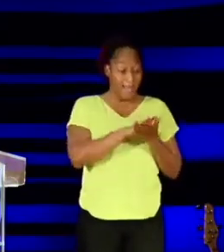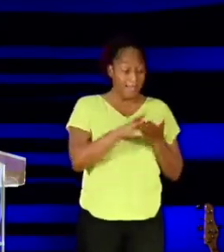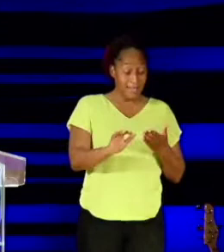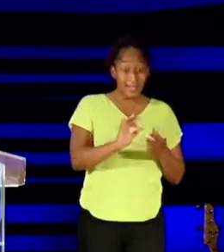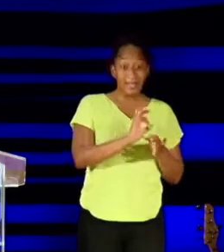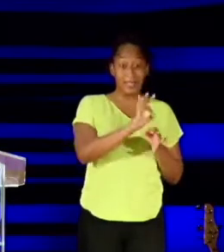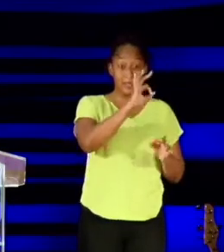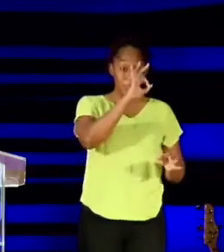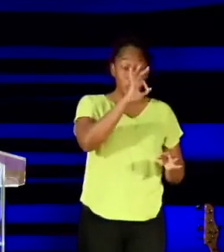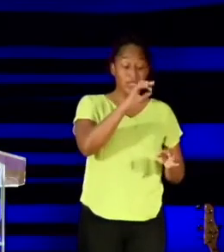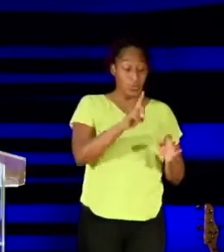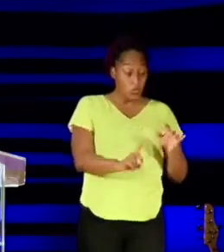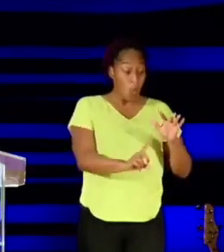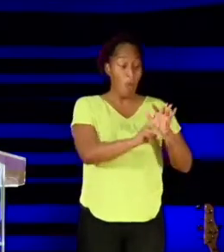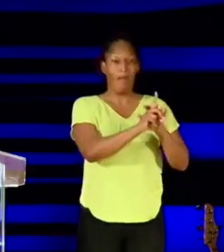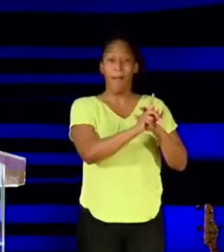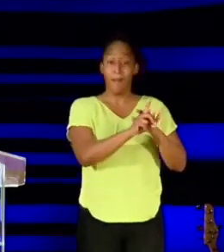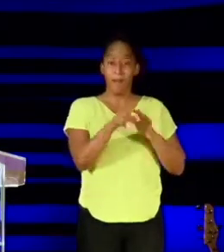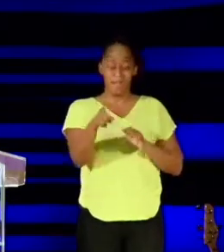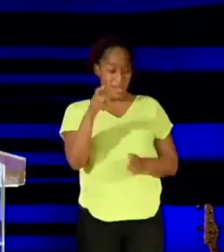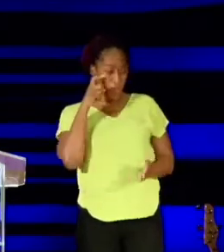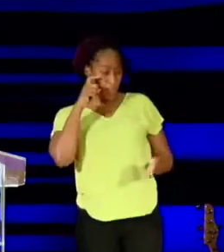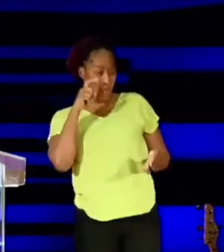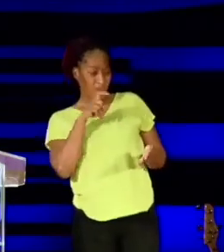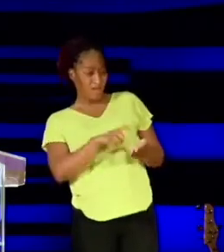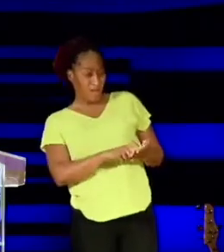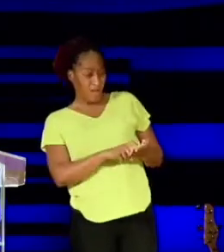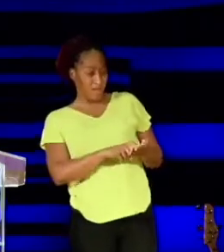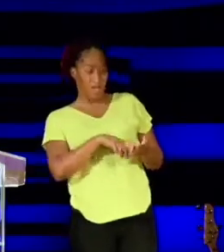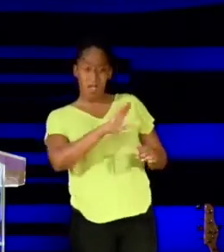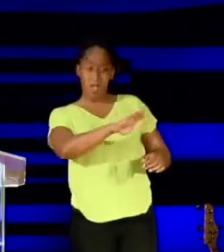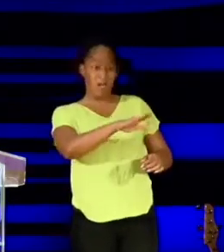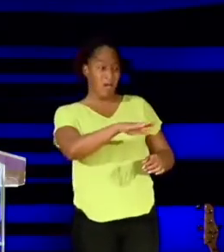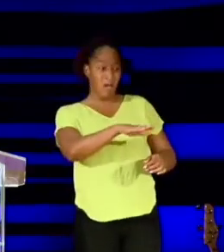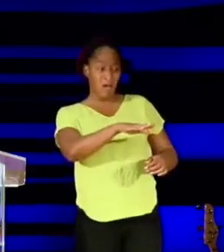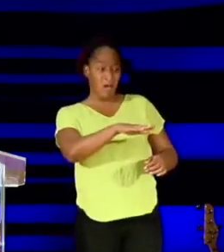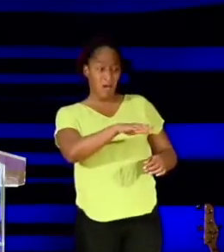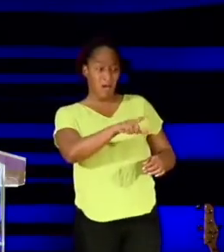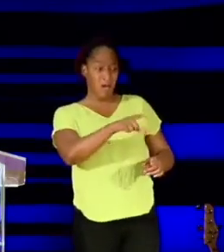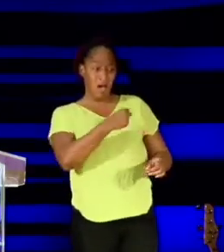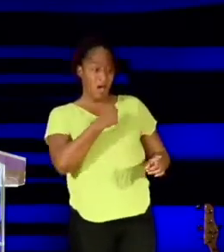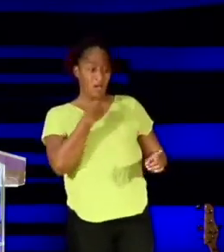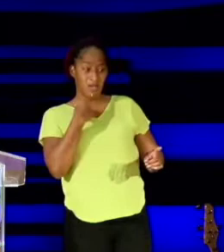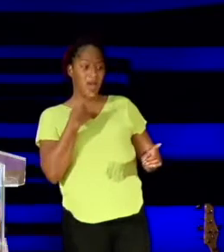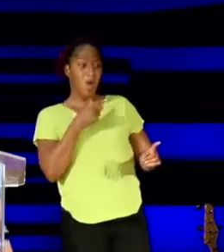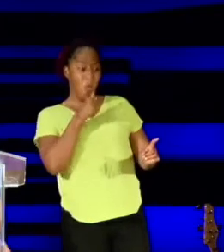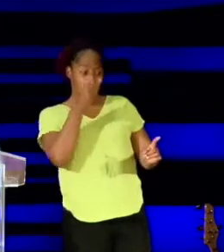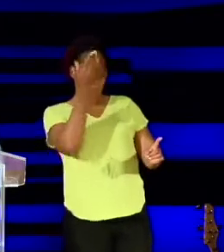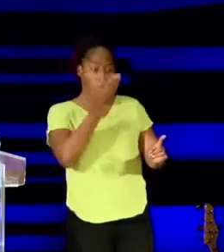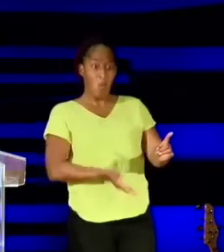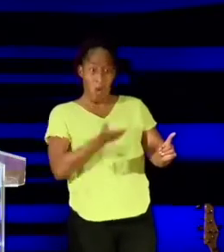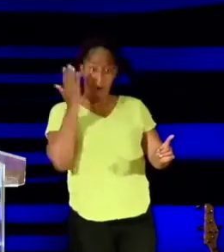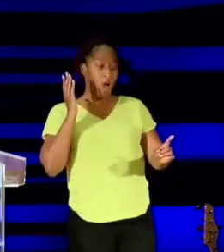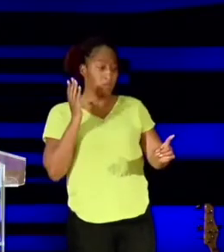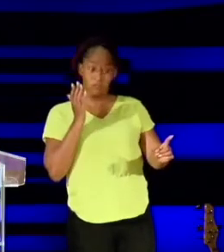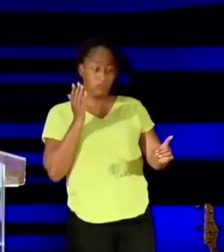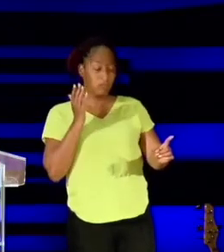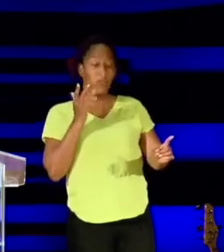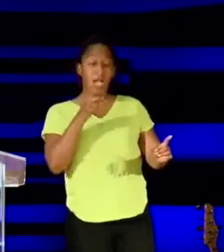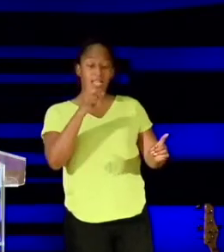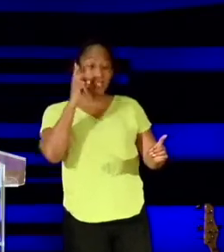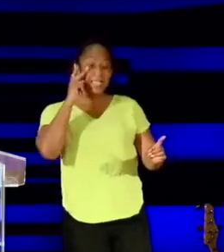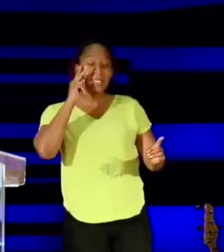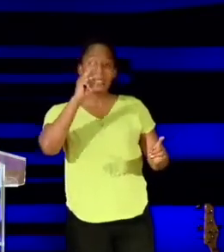body, recognize them as that and call them out. Ask God for supernatural vision so you're able to